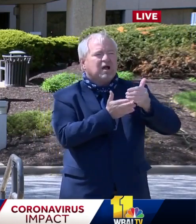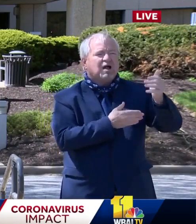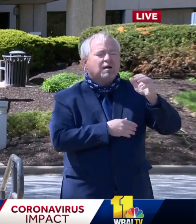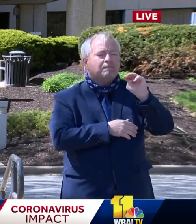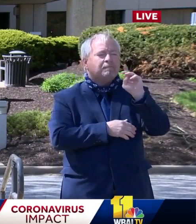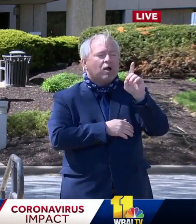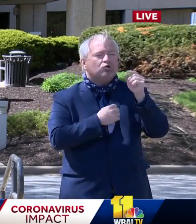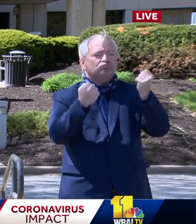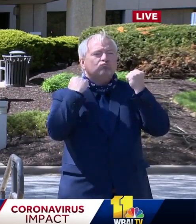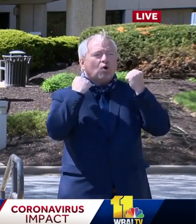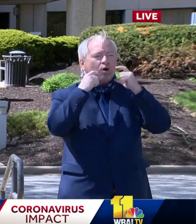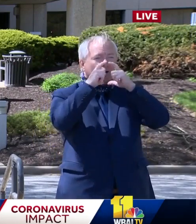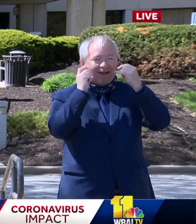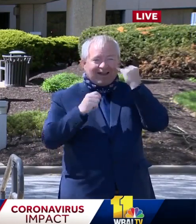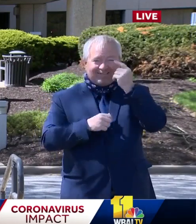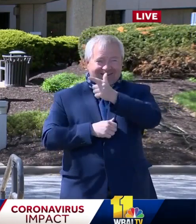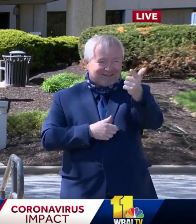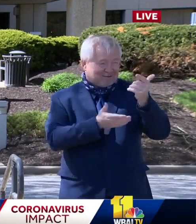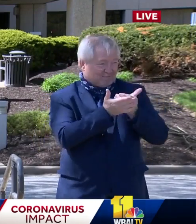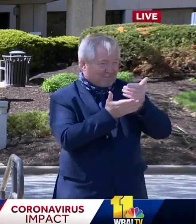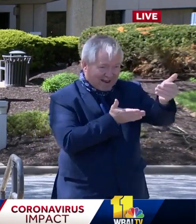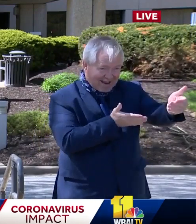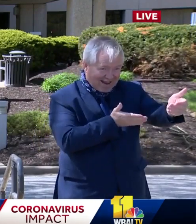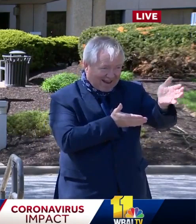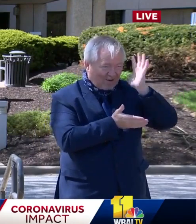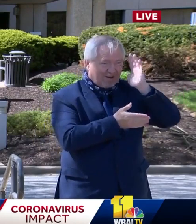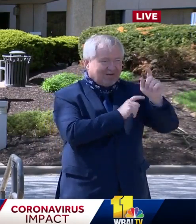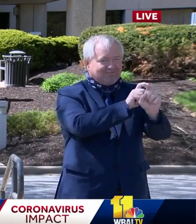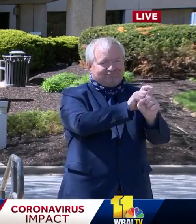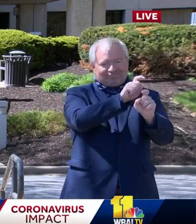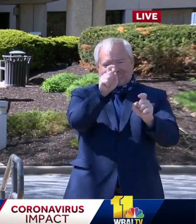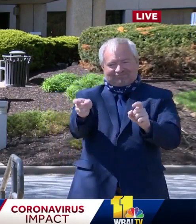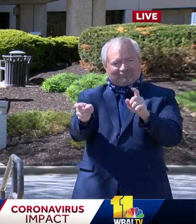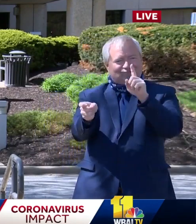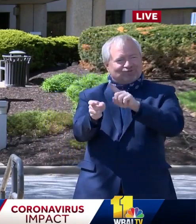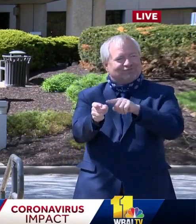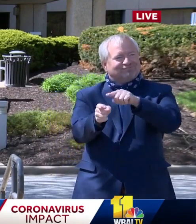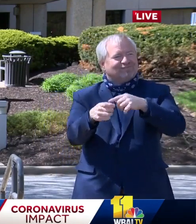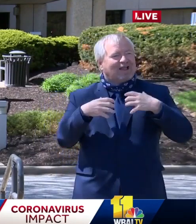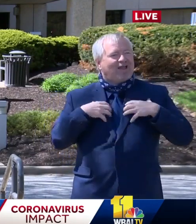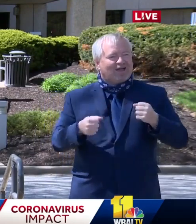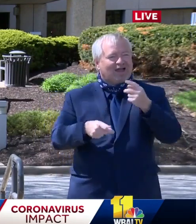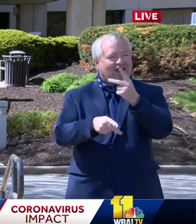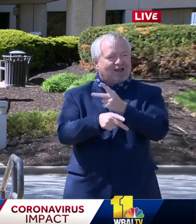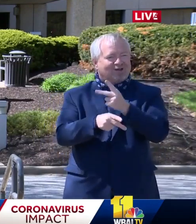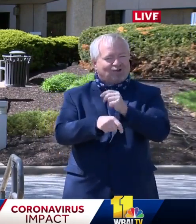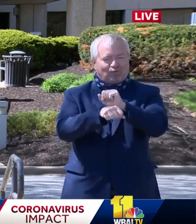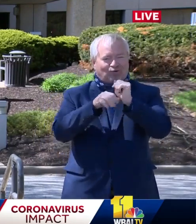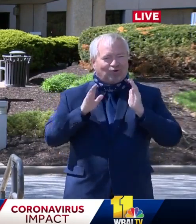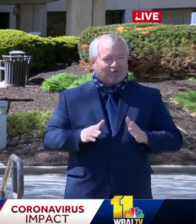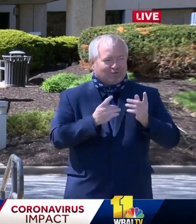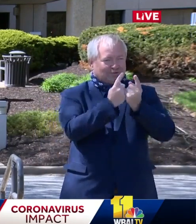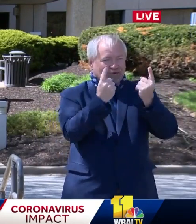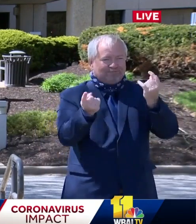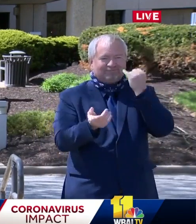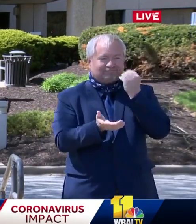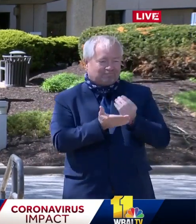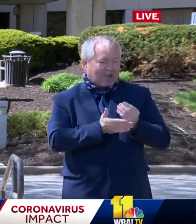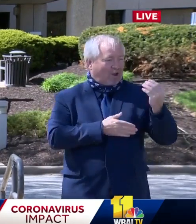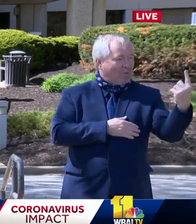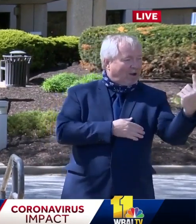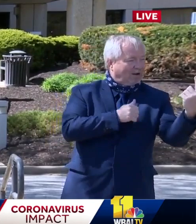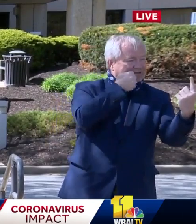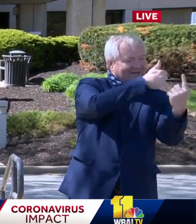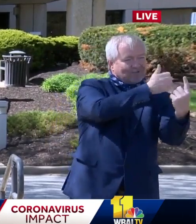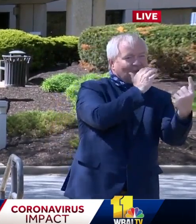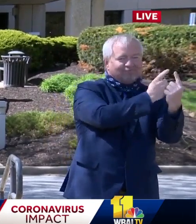to Maryland health care workers and first responders. So much like the opening of this hospital